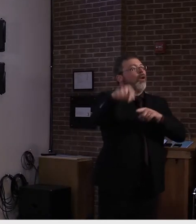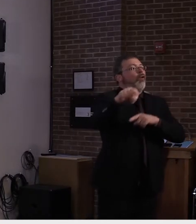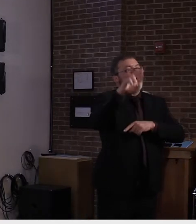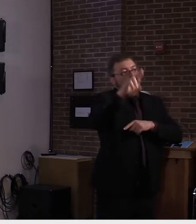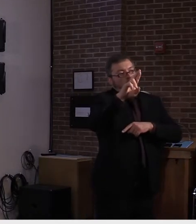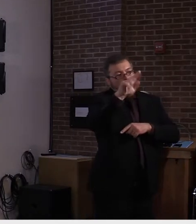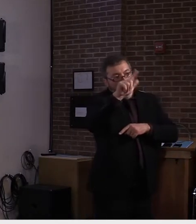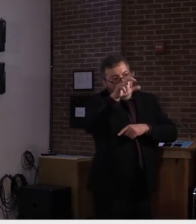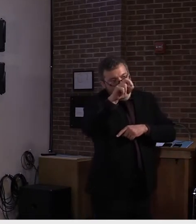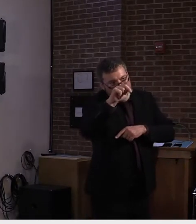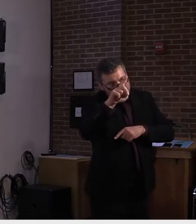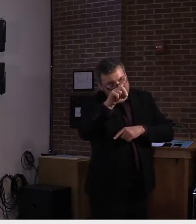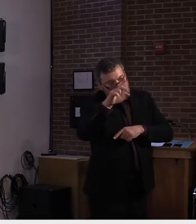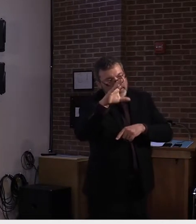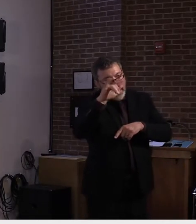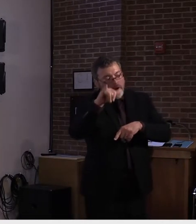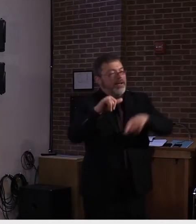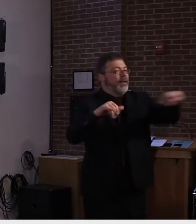testing front.